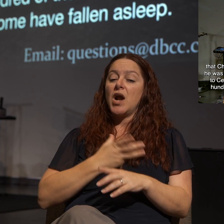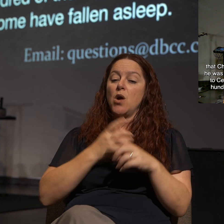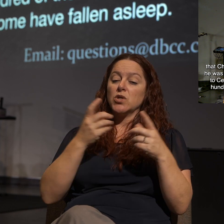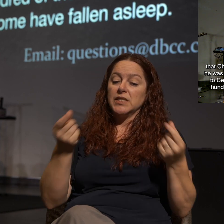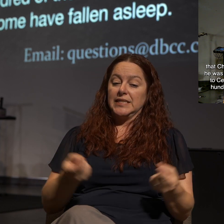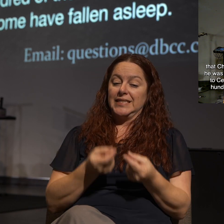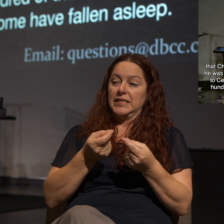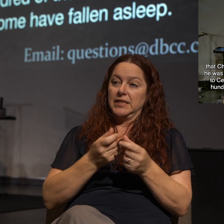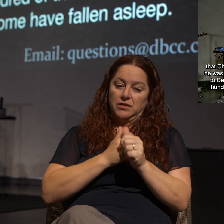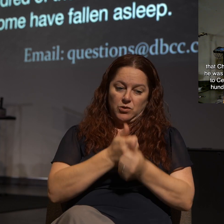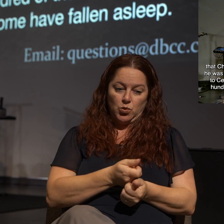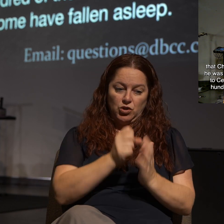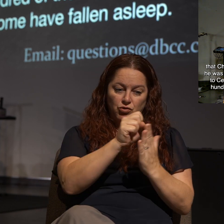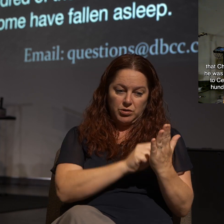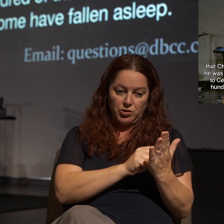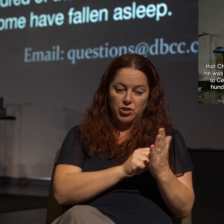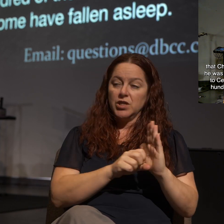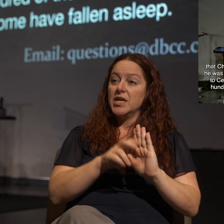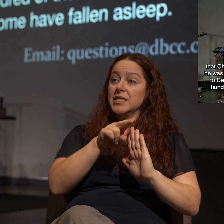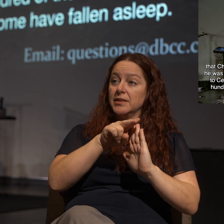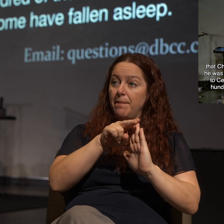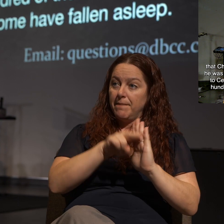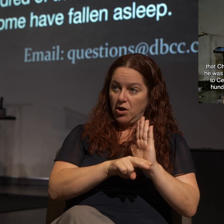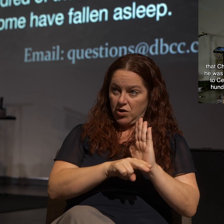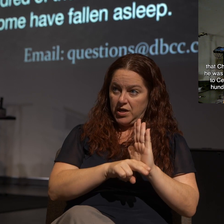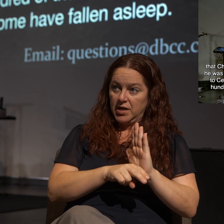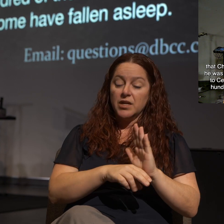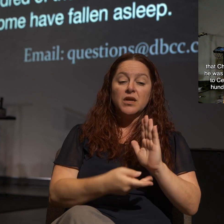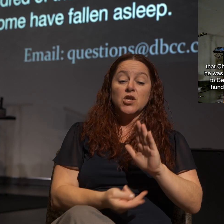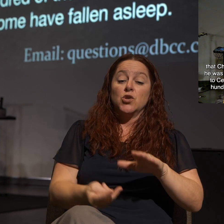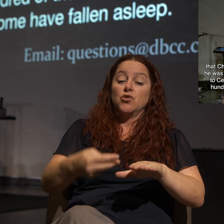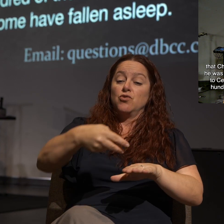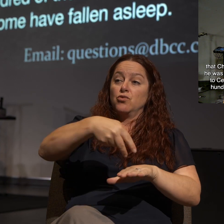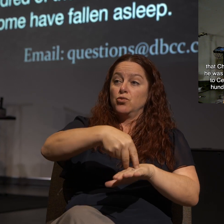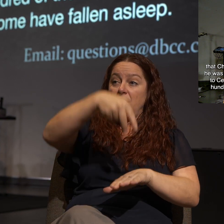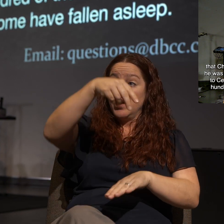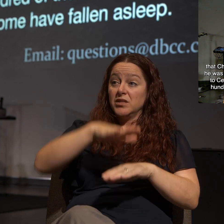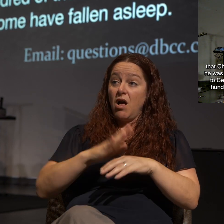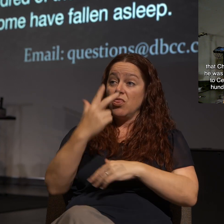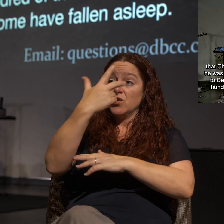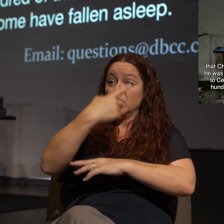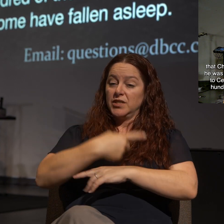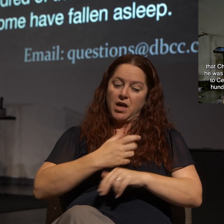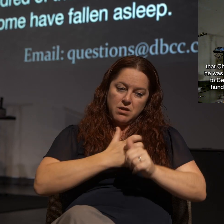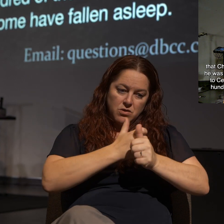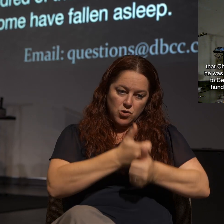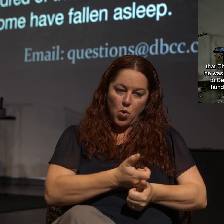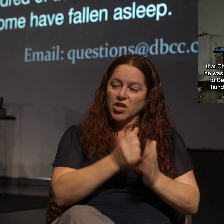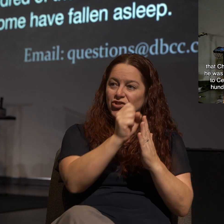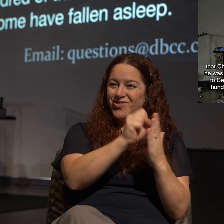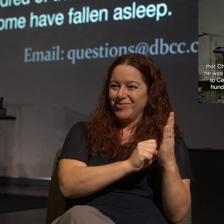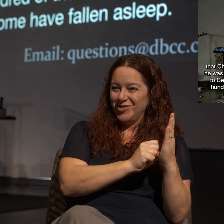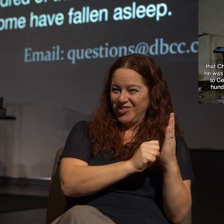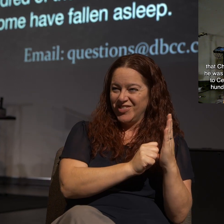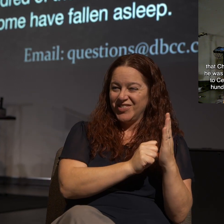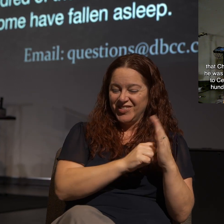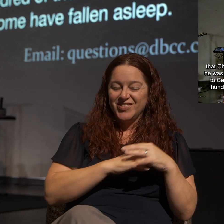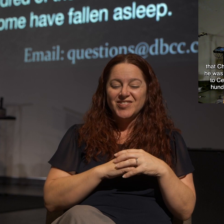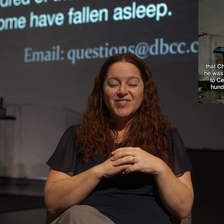Scriptures. That He was buried. That He was raised on the third day according to the Scriptures.